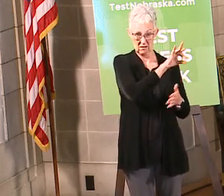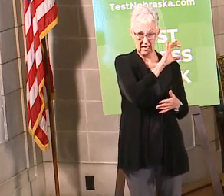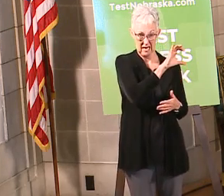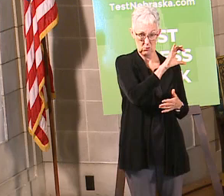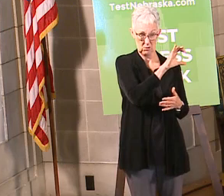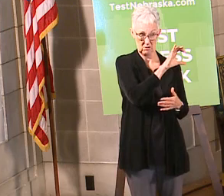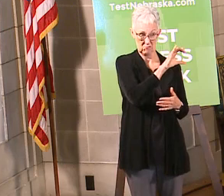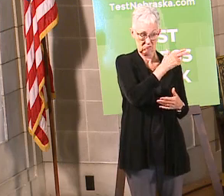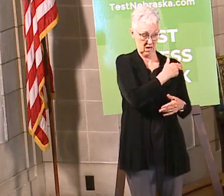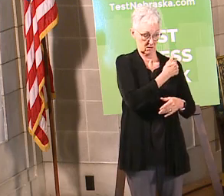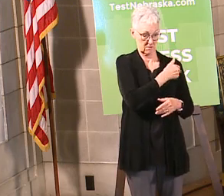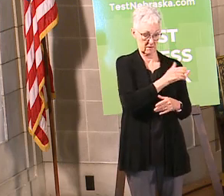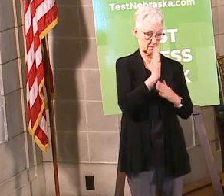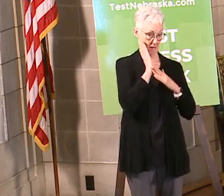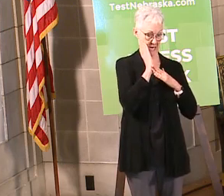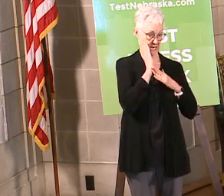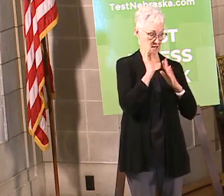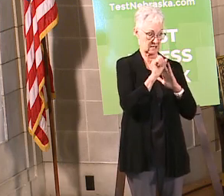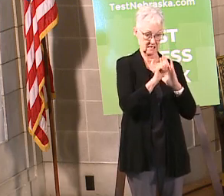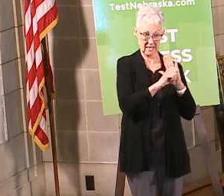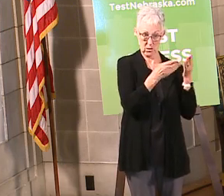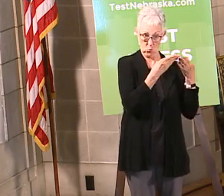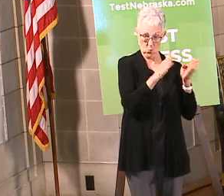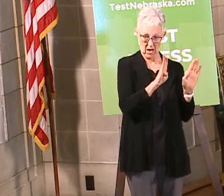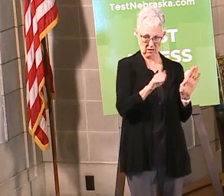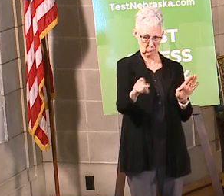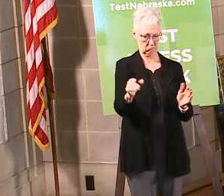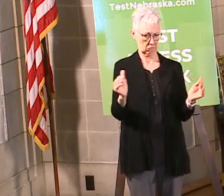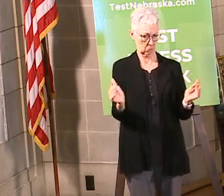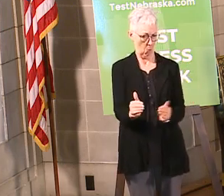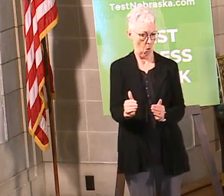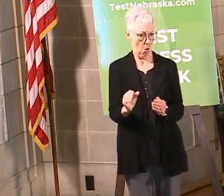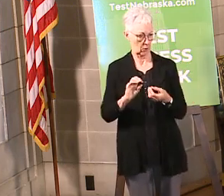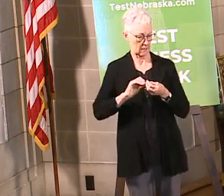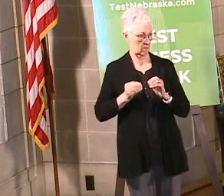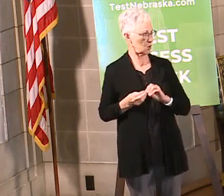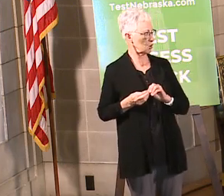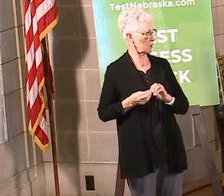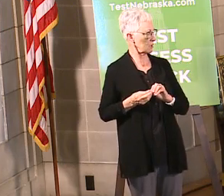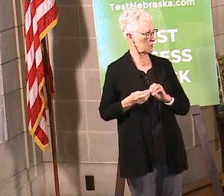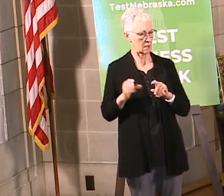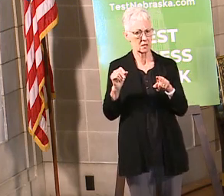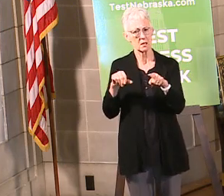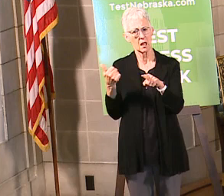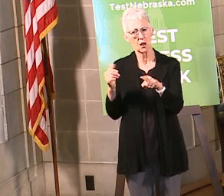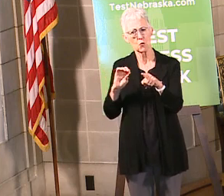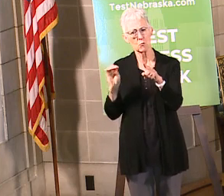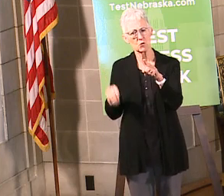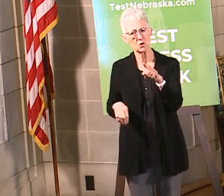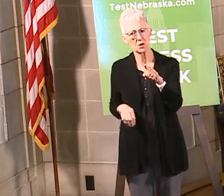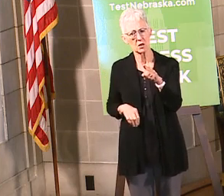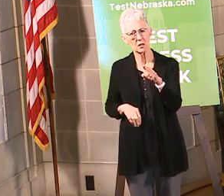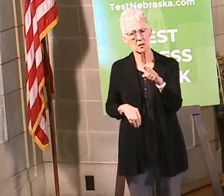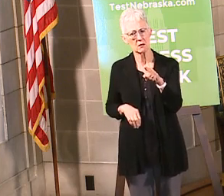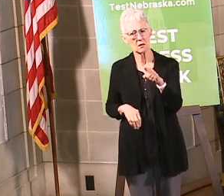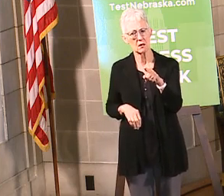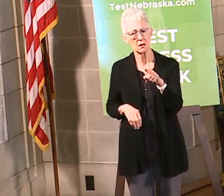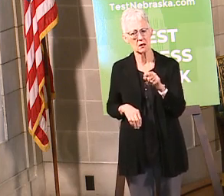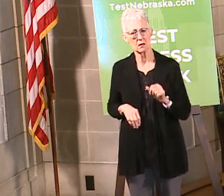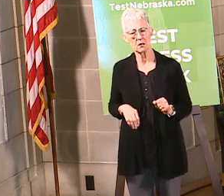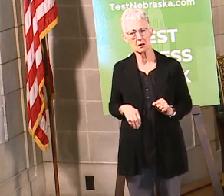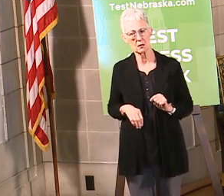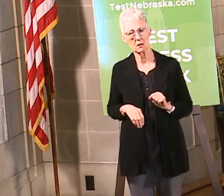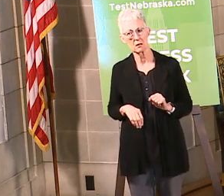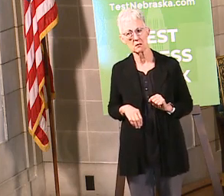that we've got. So the percentage is relatively small. I'm sorry, was there another percentage you were asking for? How many? What is the percentage of